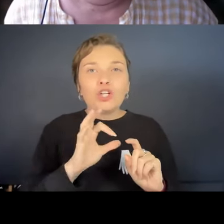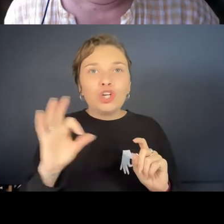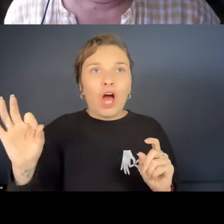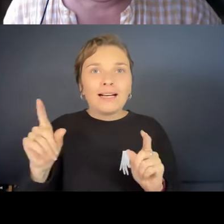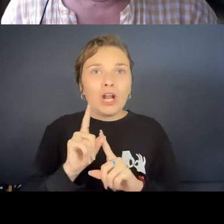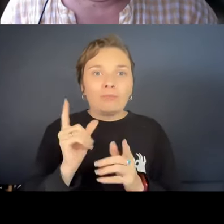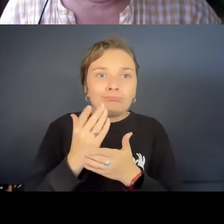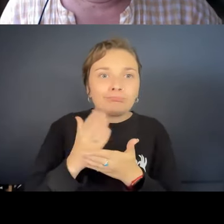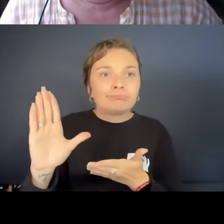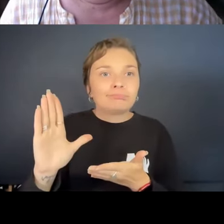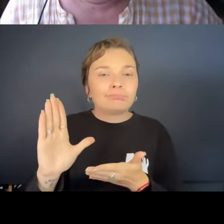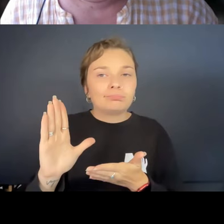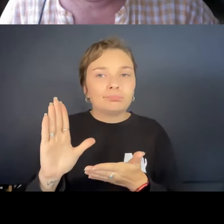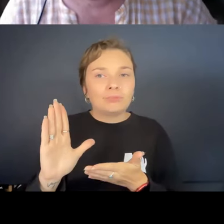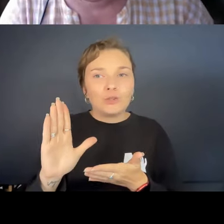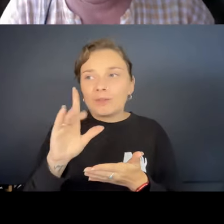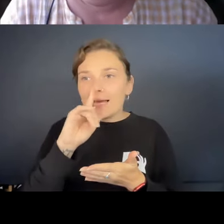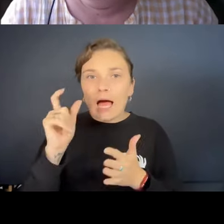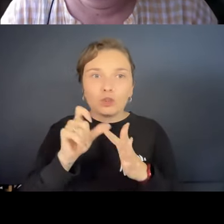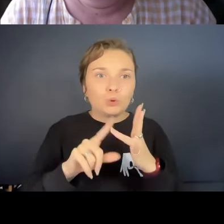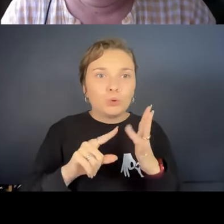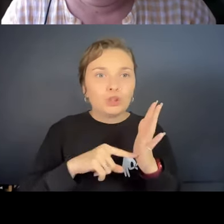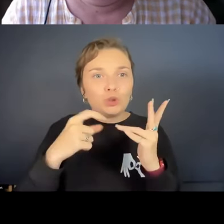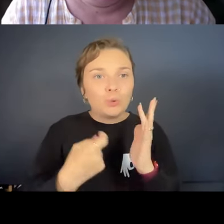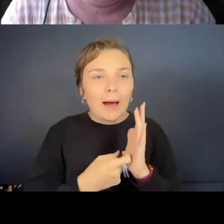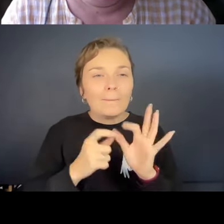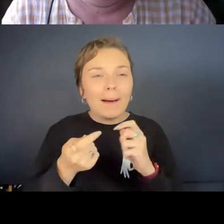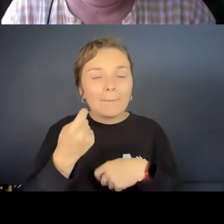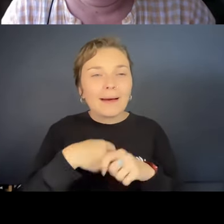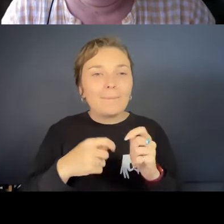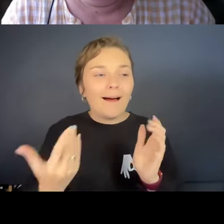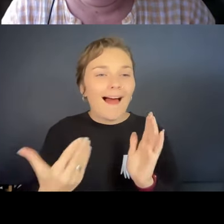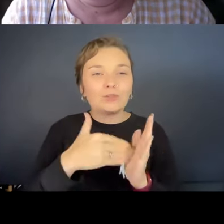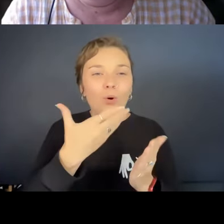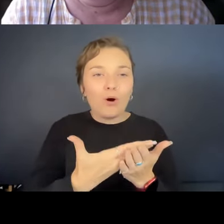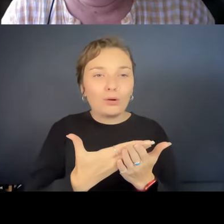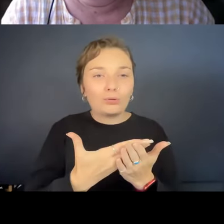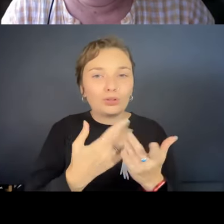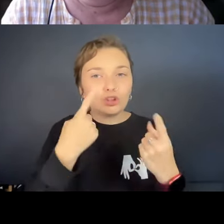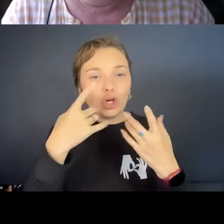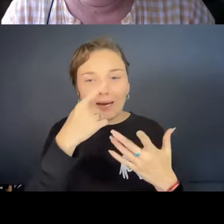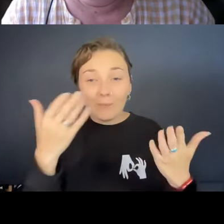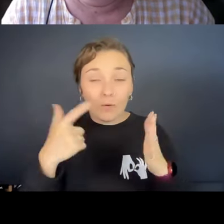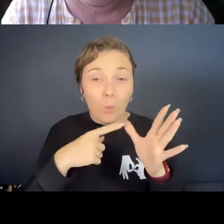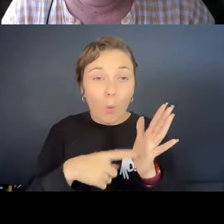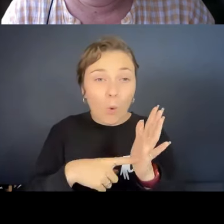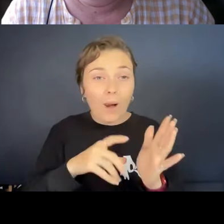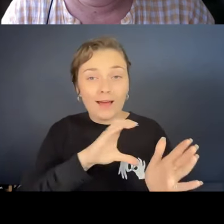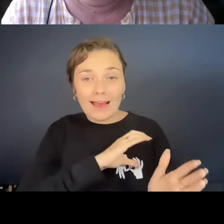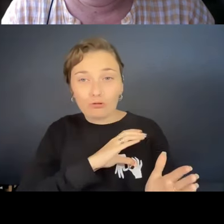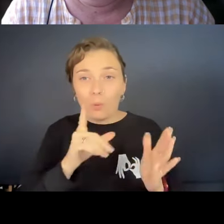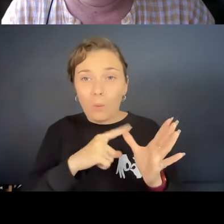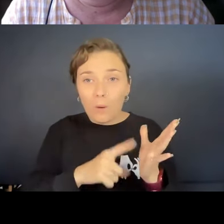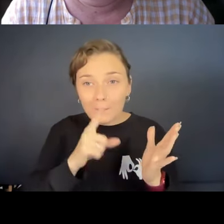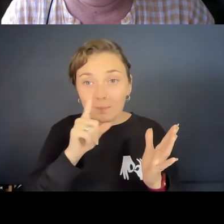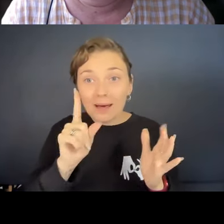the possibility of this show touring again, but it becomes an add-on. So the show can still perform with all the people, with all the characters, but